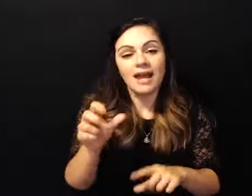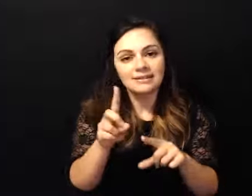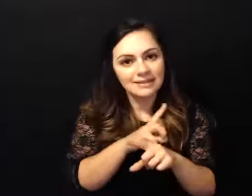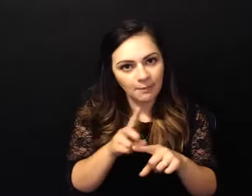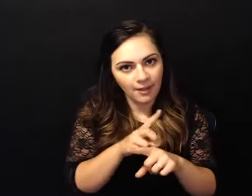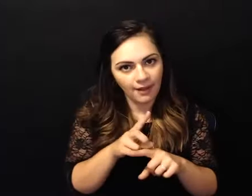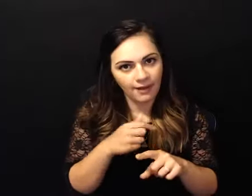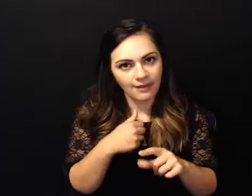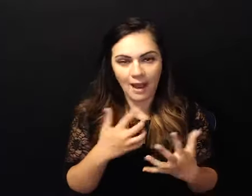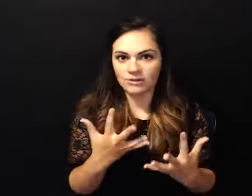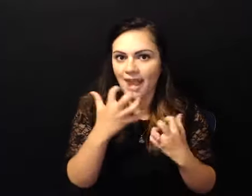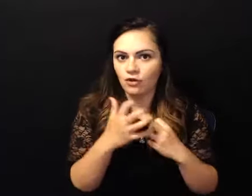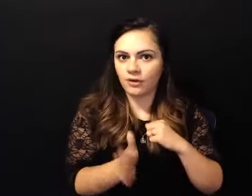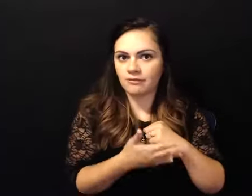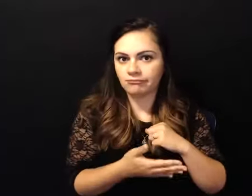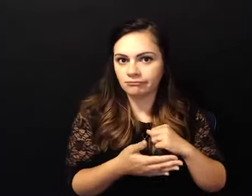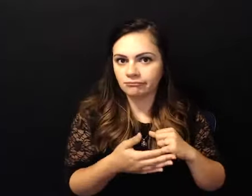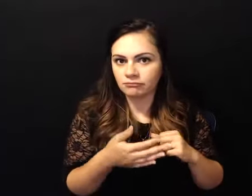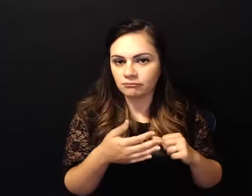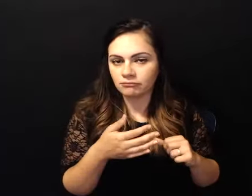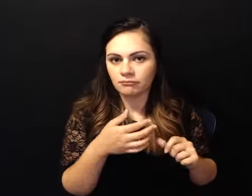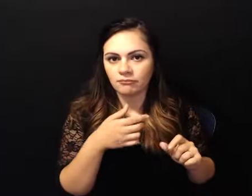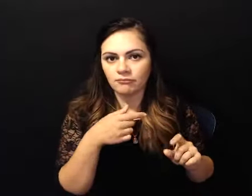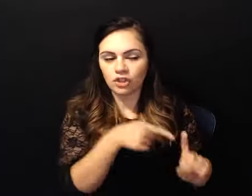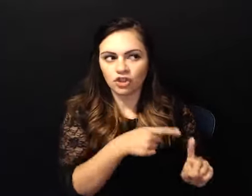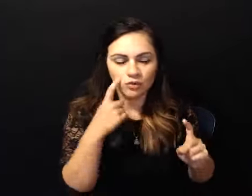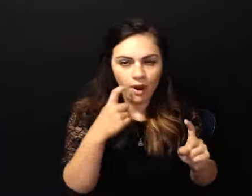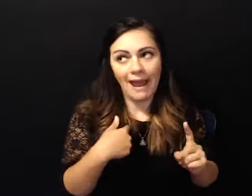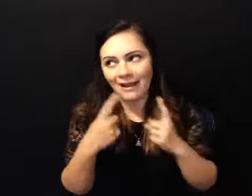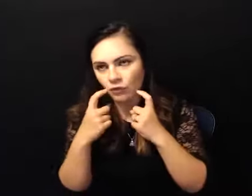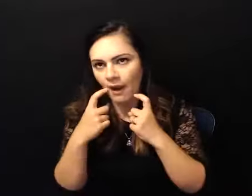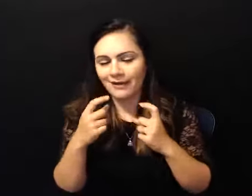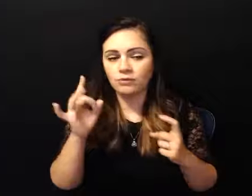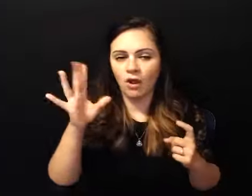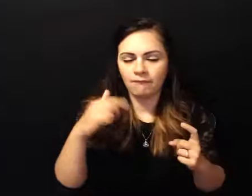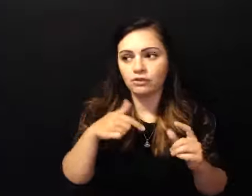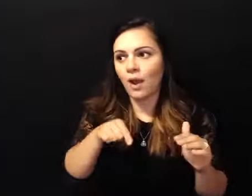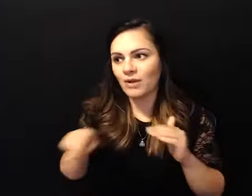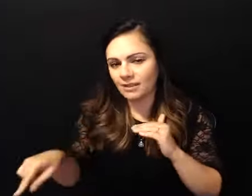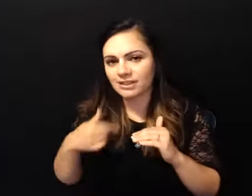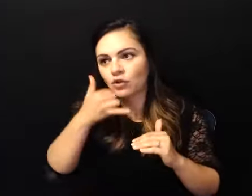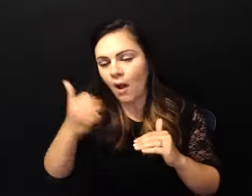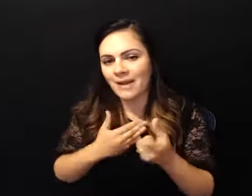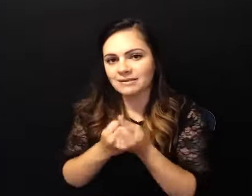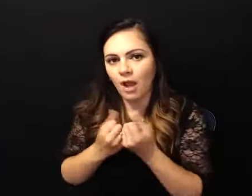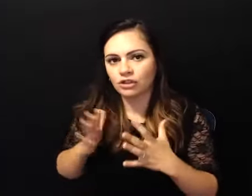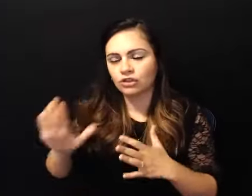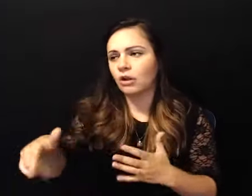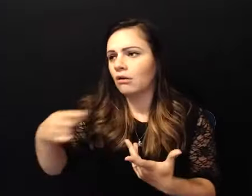feel any better and i actually cried and she cried and it was awful and i went downstairs and i called my sponsor and i said this is what i did and this is what's going